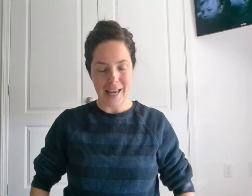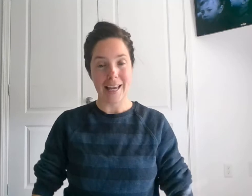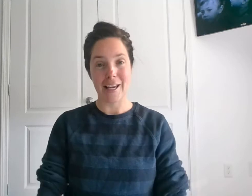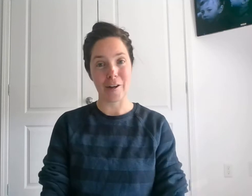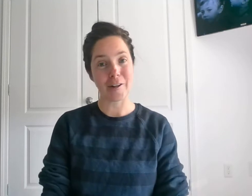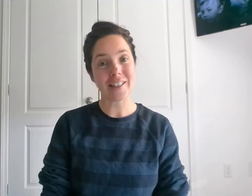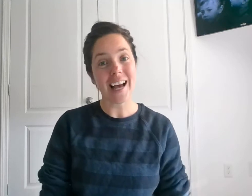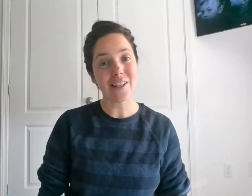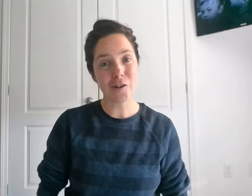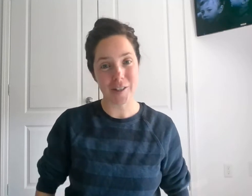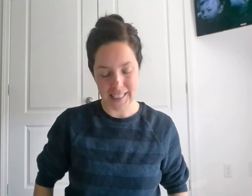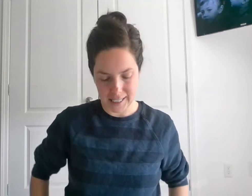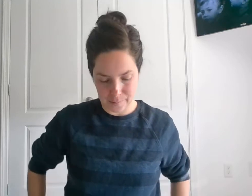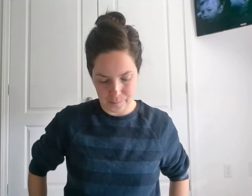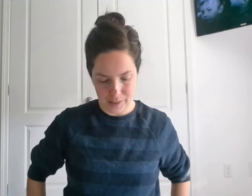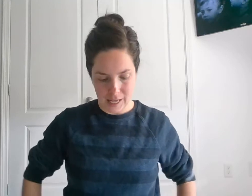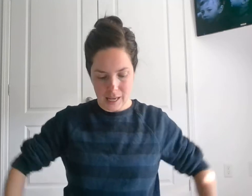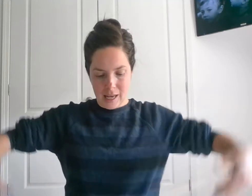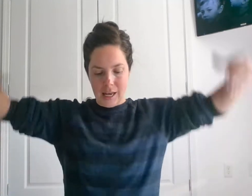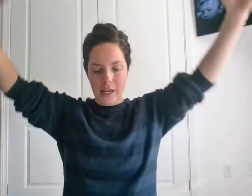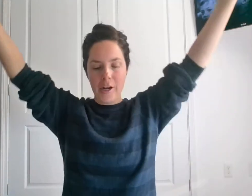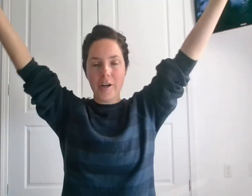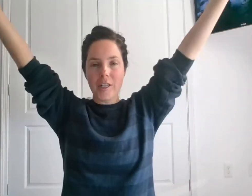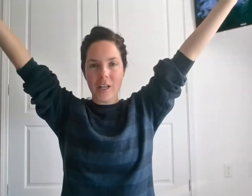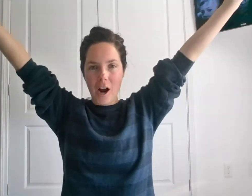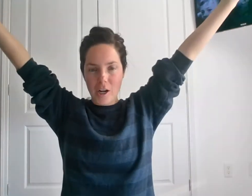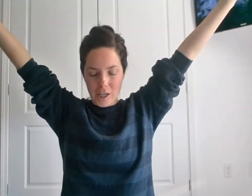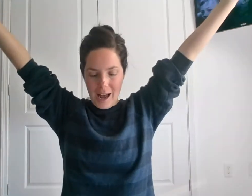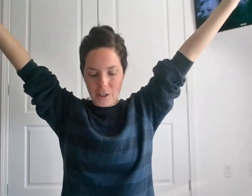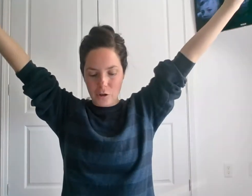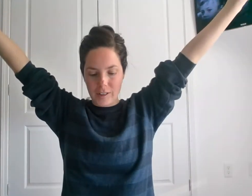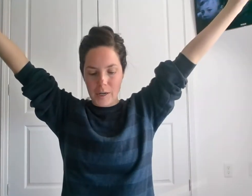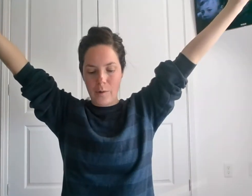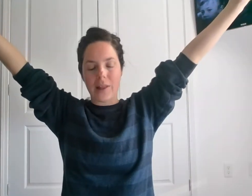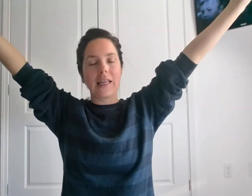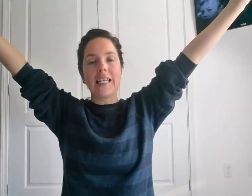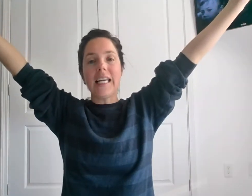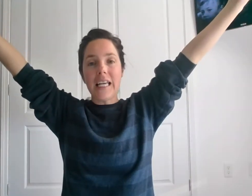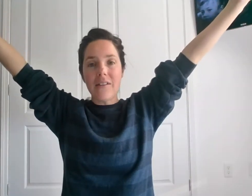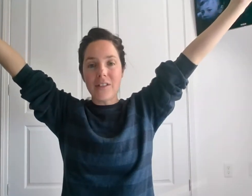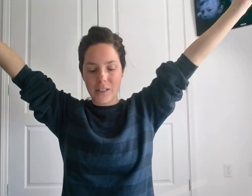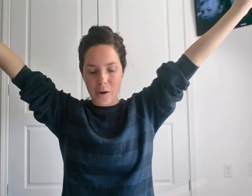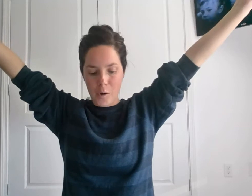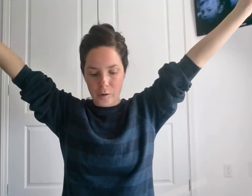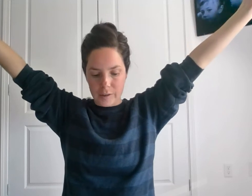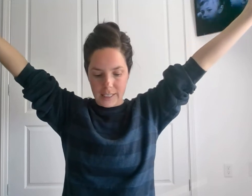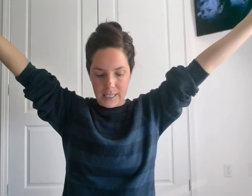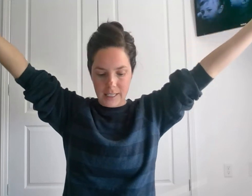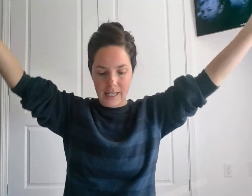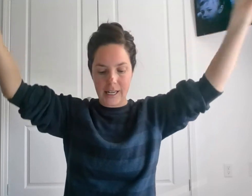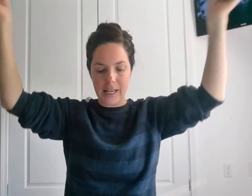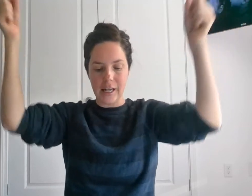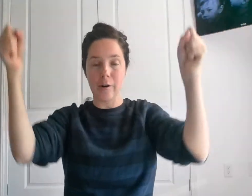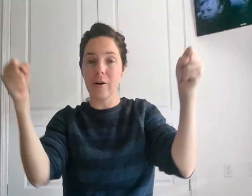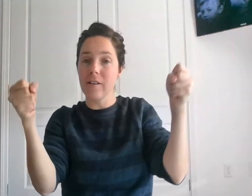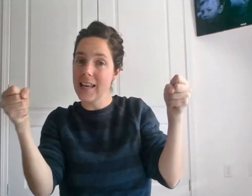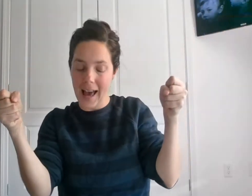Here's a tree. Here's a tree with leaves so green. Here are the